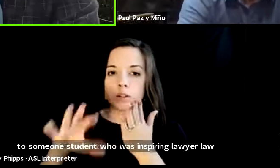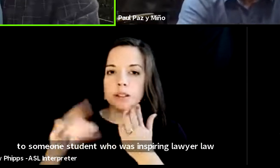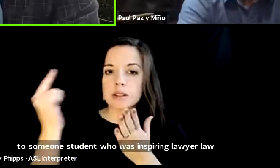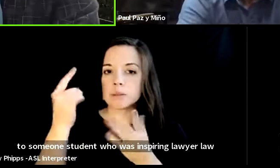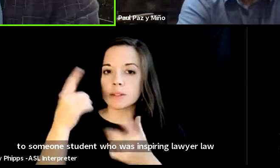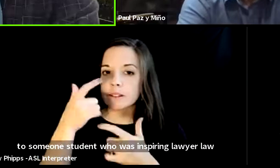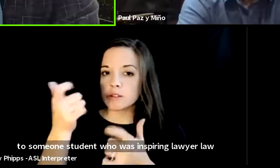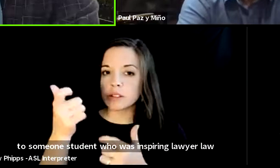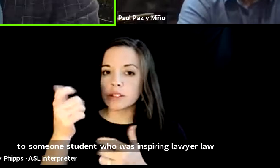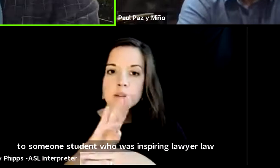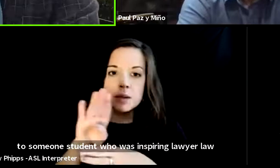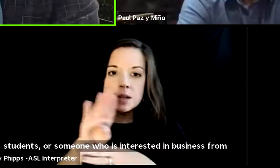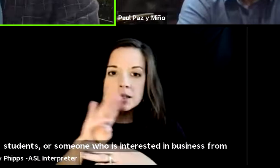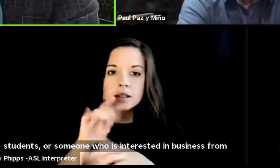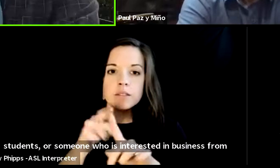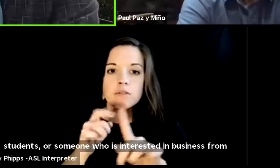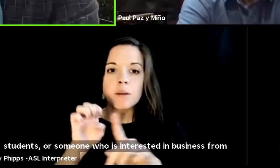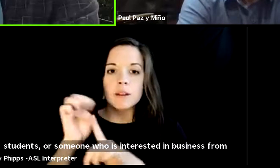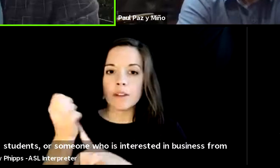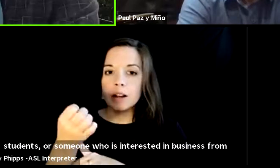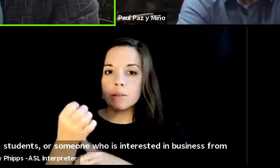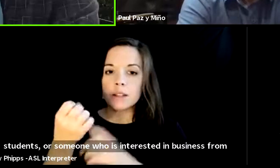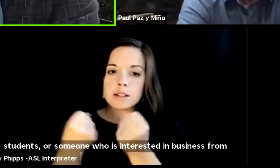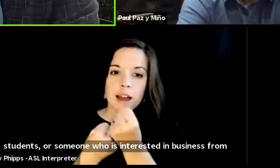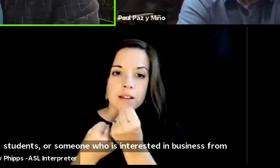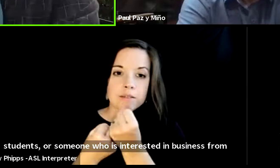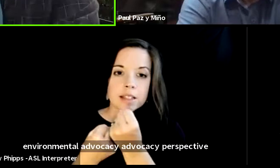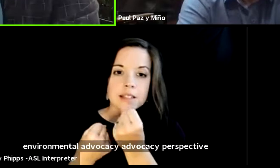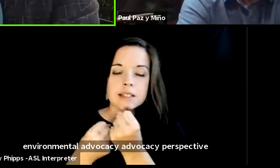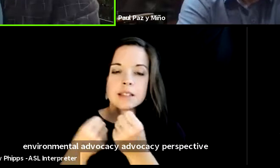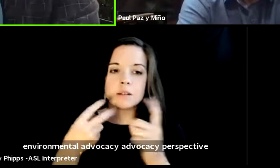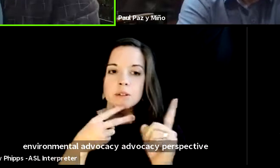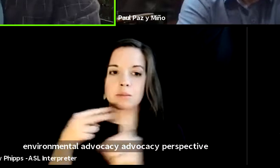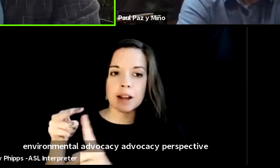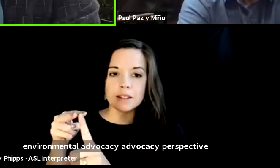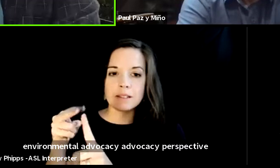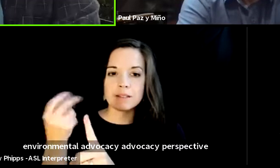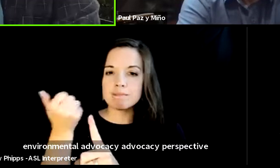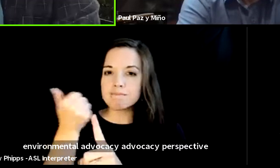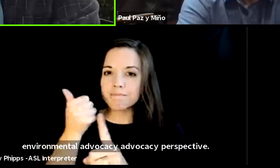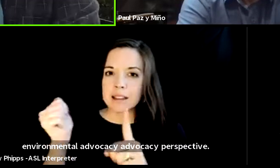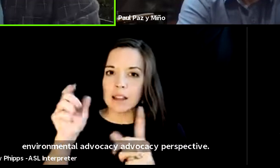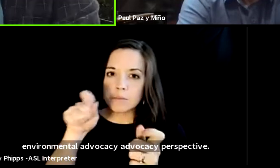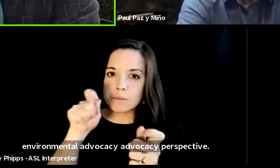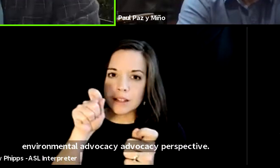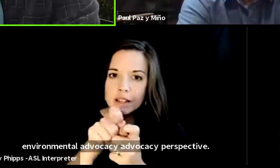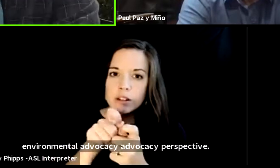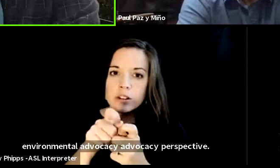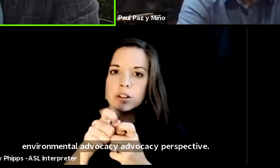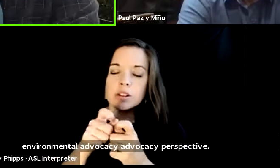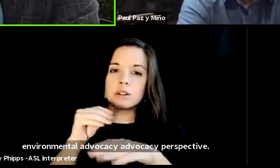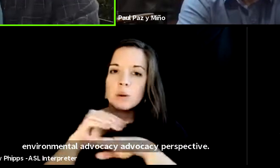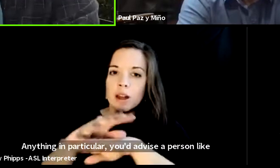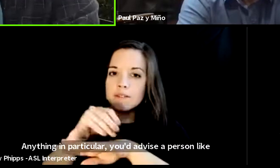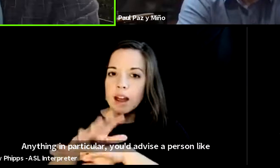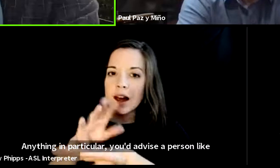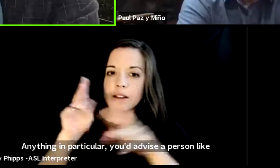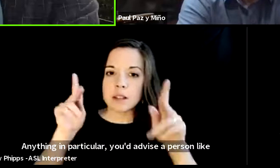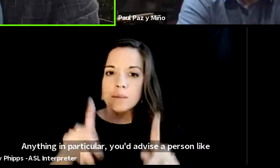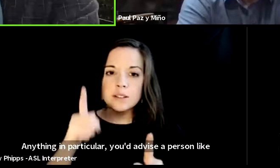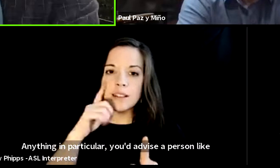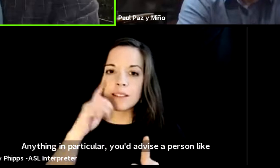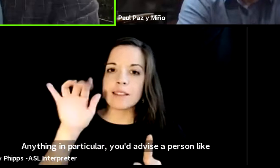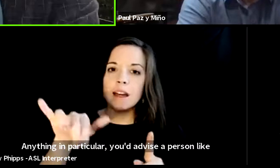business from environmental advocacy advocacy on perspective anything in particular you'd advise a person like that to do